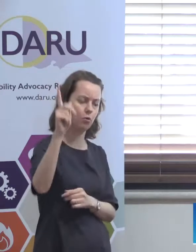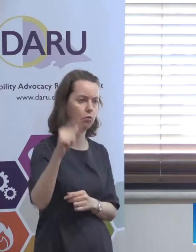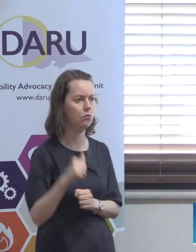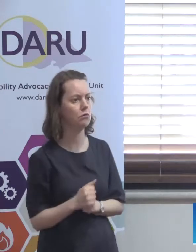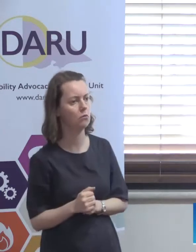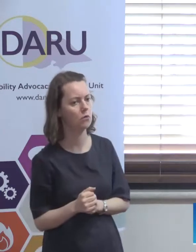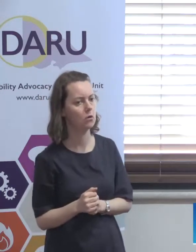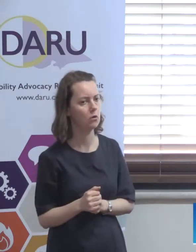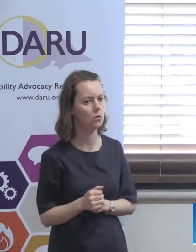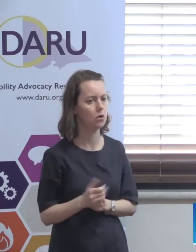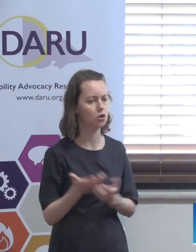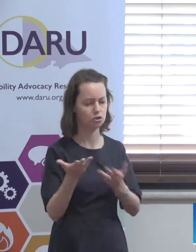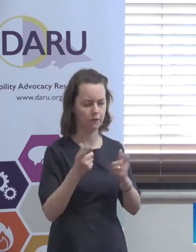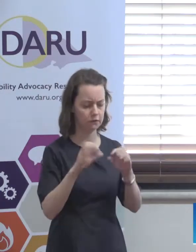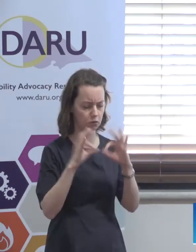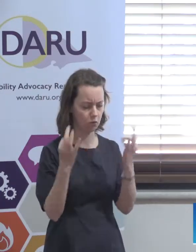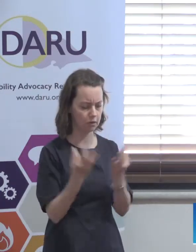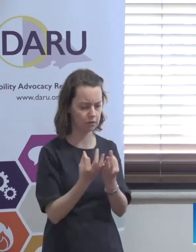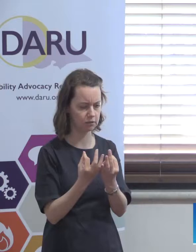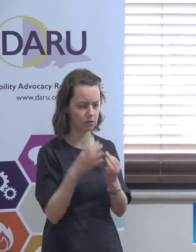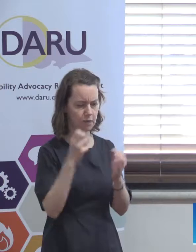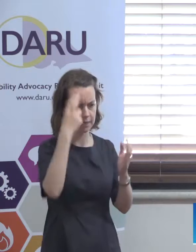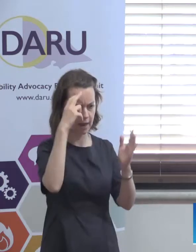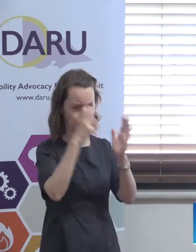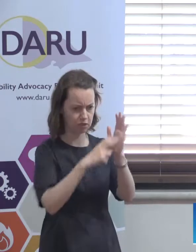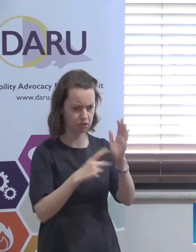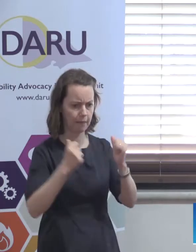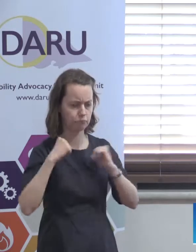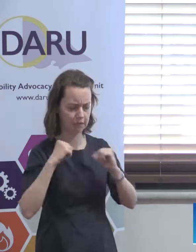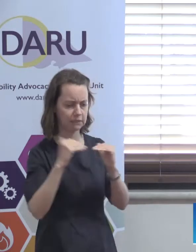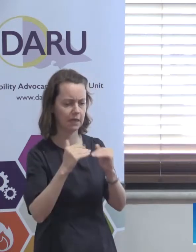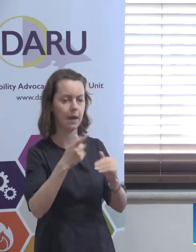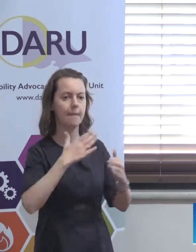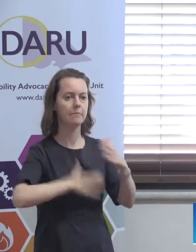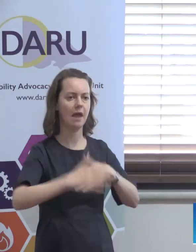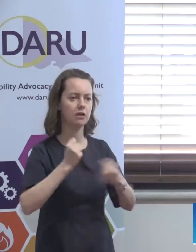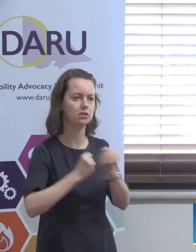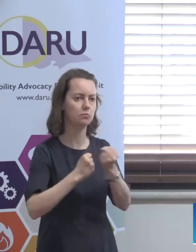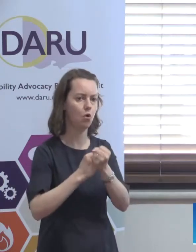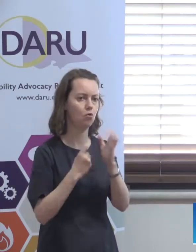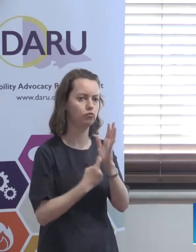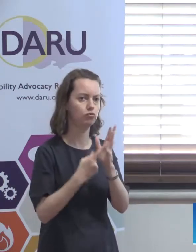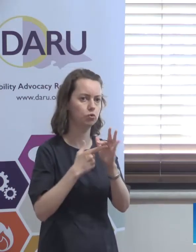There is provider, another, yeah, provider registration and practice standards and behaviour support rules.